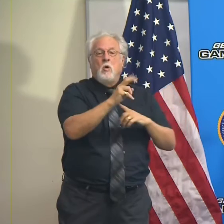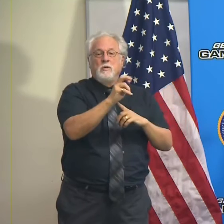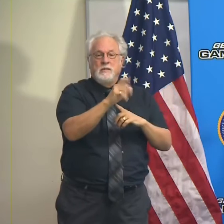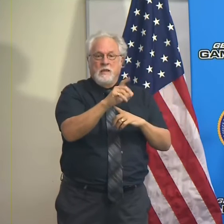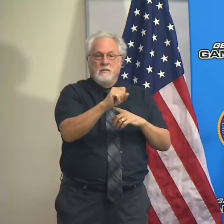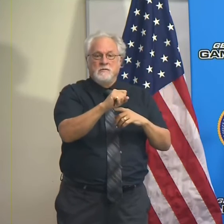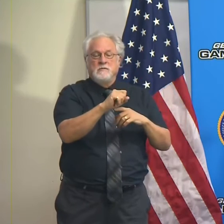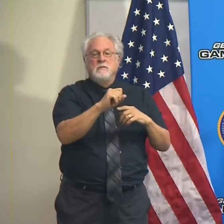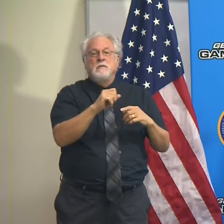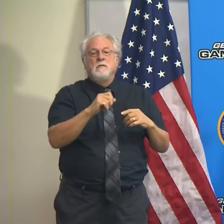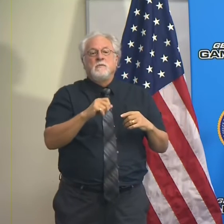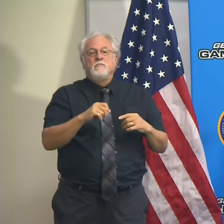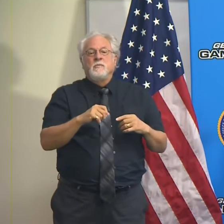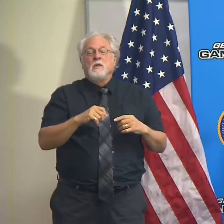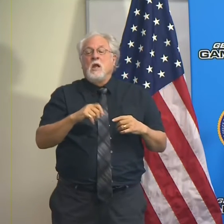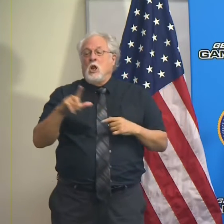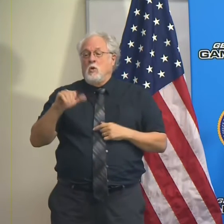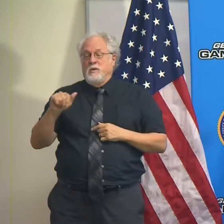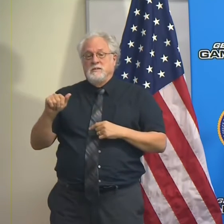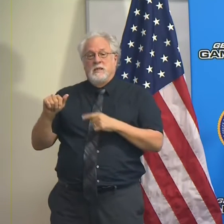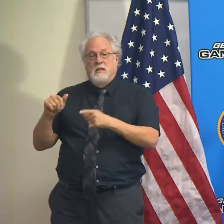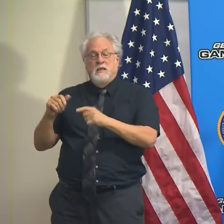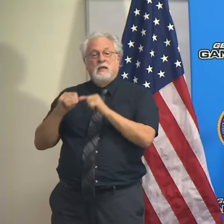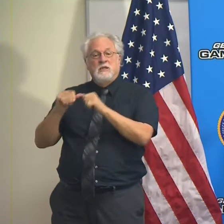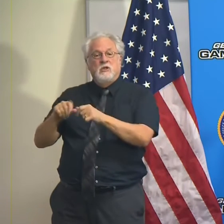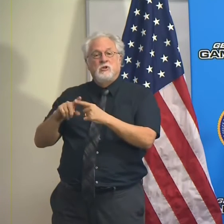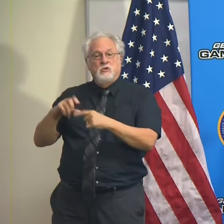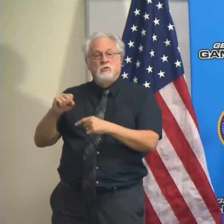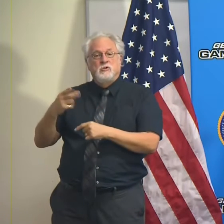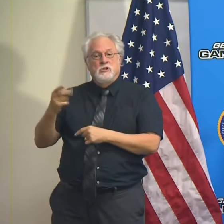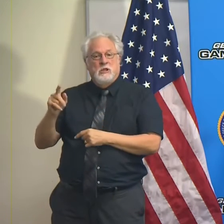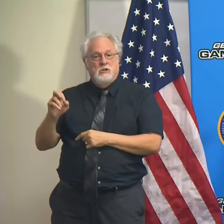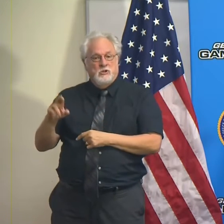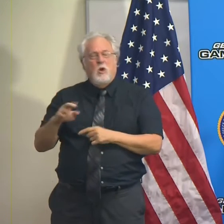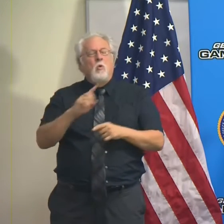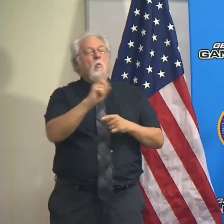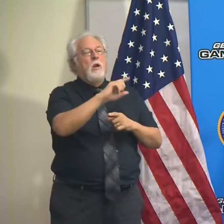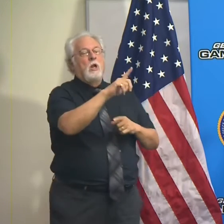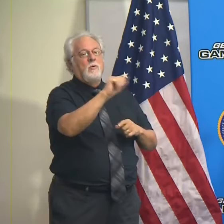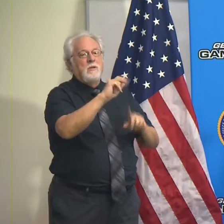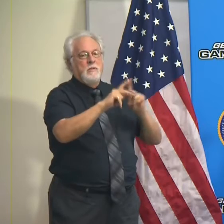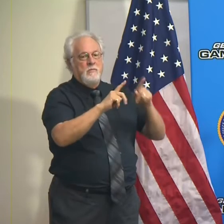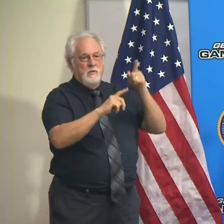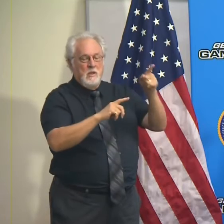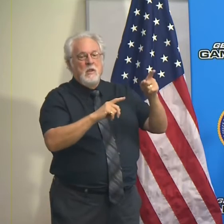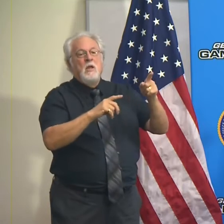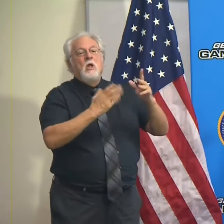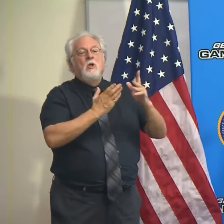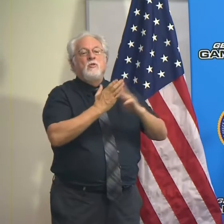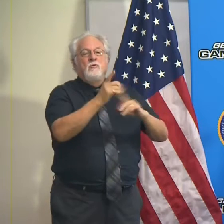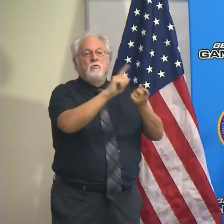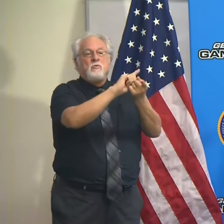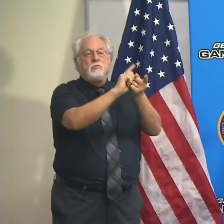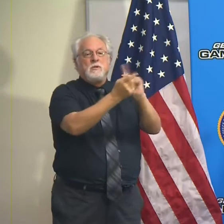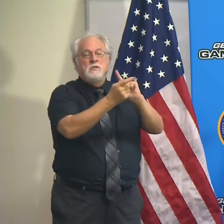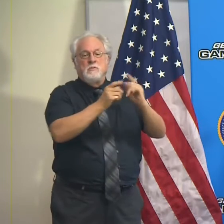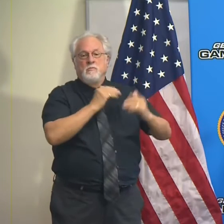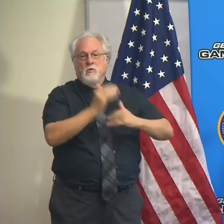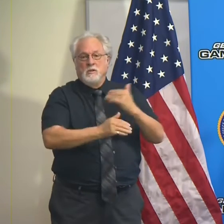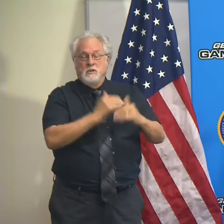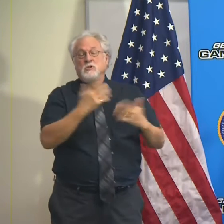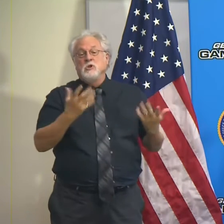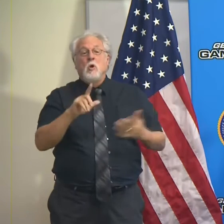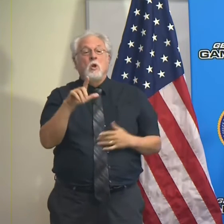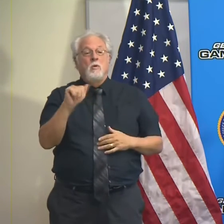Louisianans can continue to shelter through the resident transition process. So